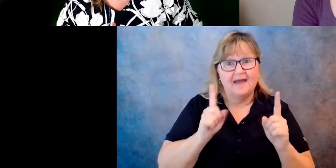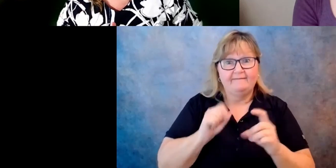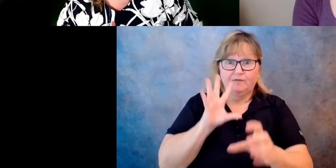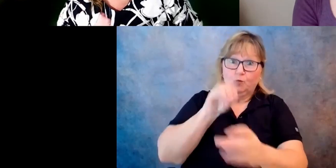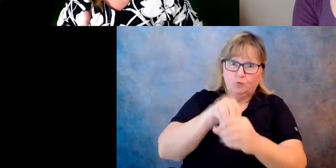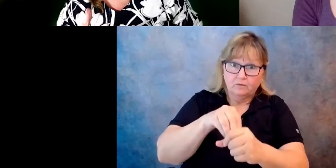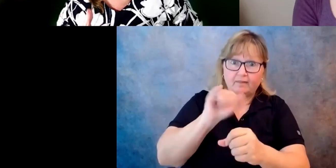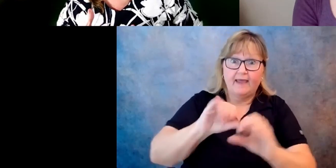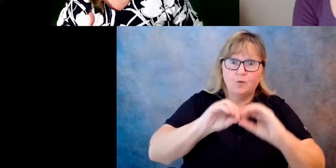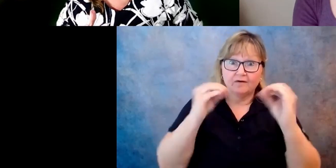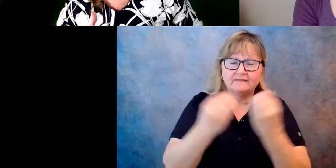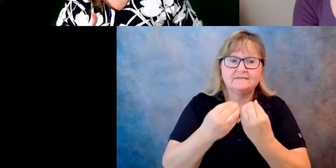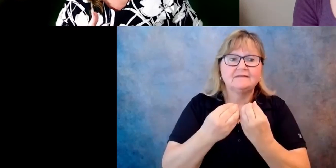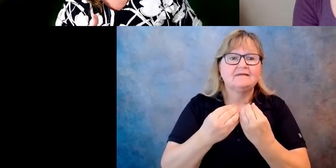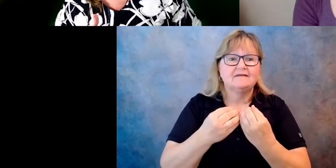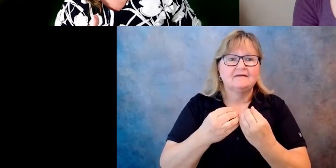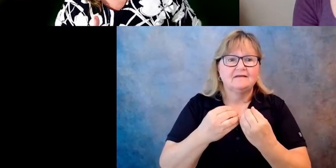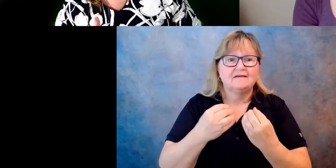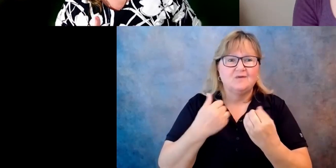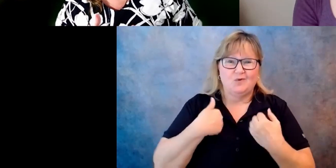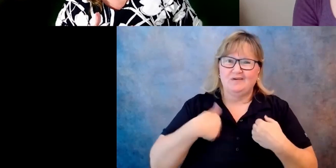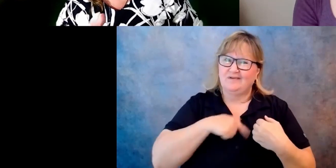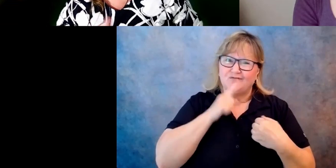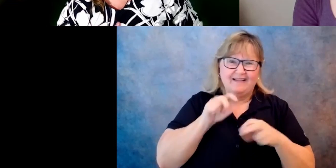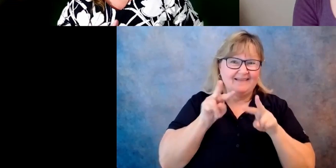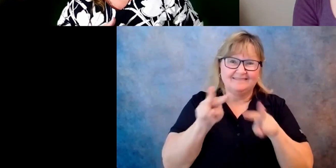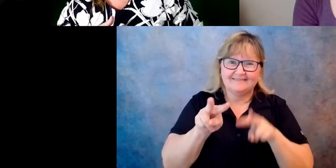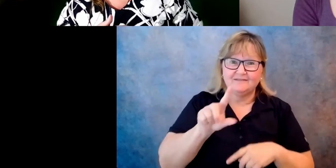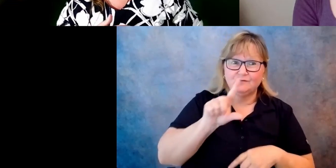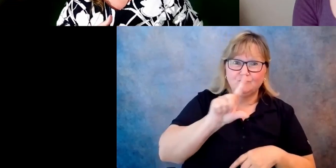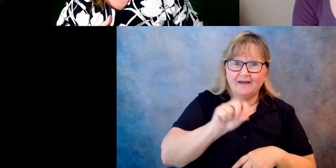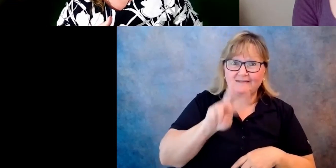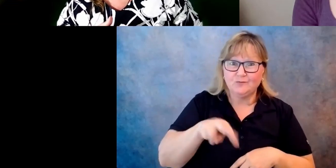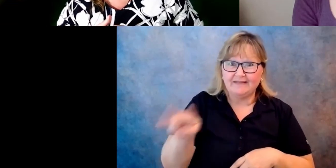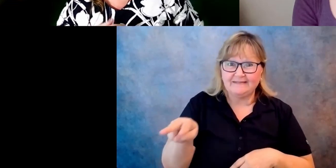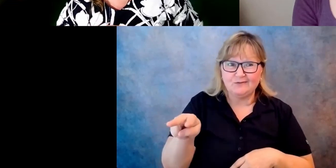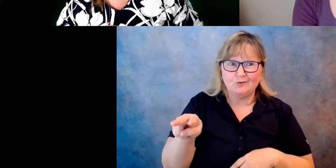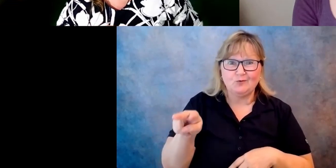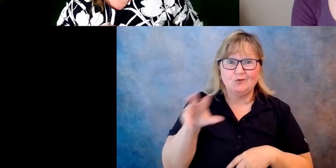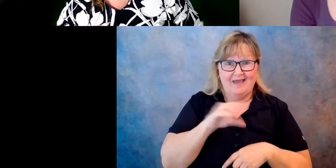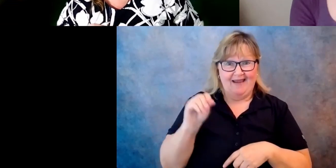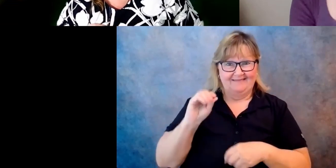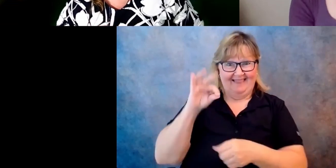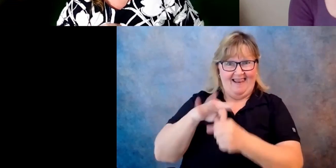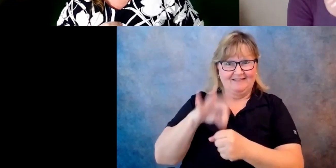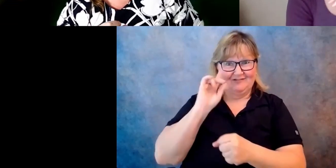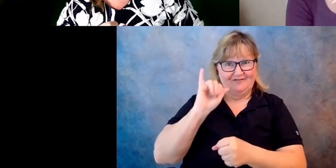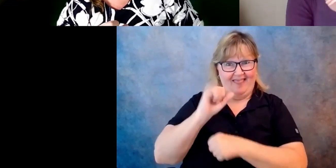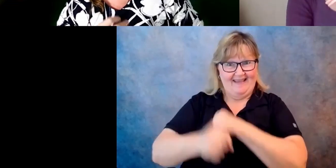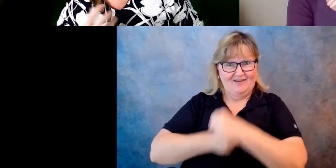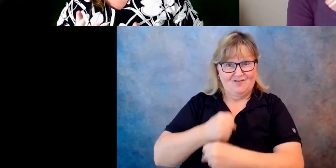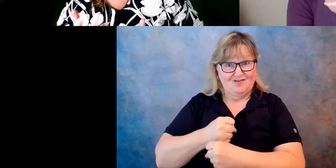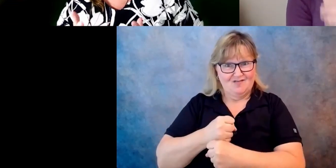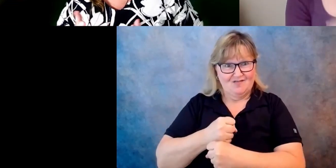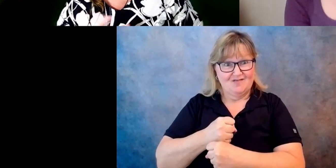CRPD, we're really looking hard at 2022 and those midterm elections. And so we